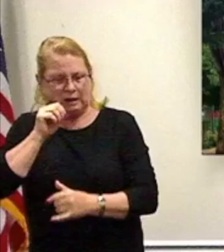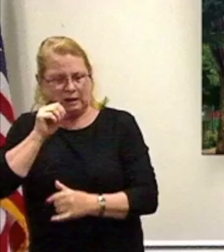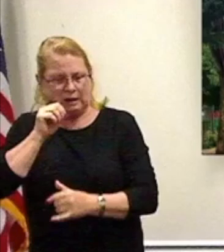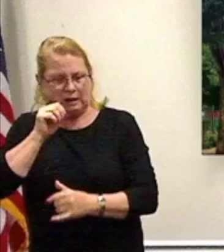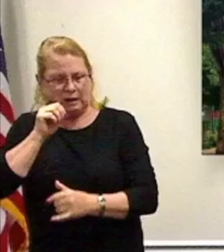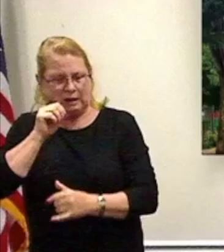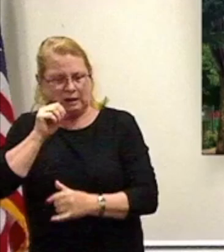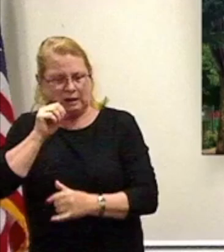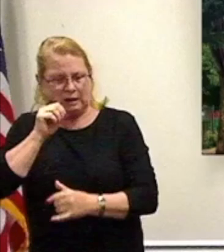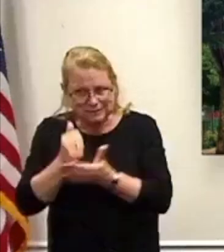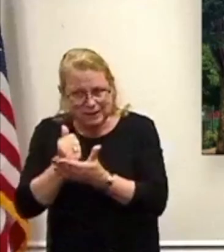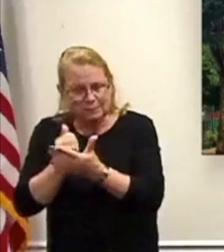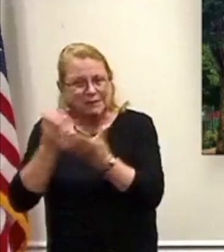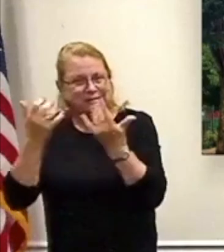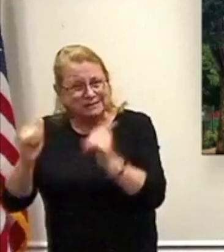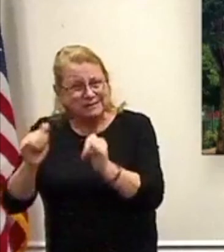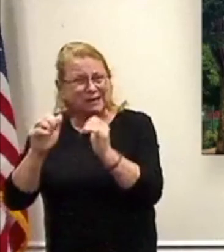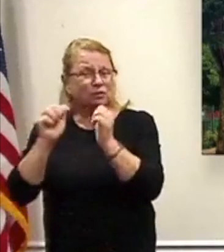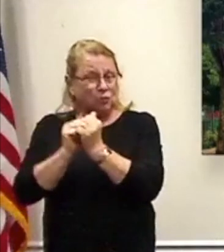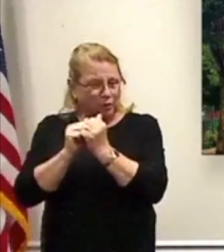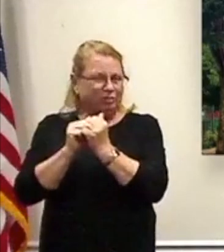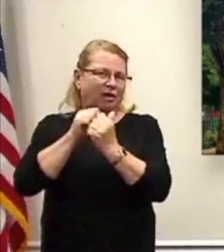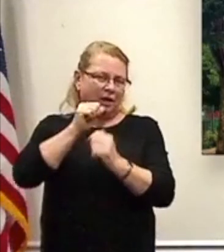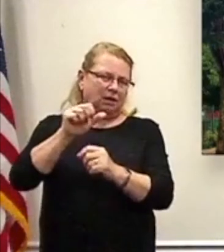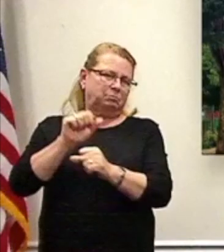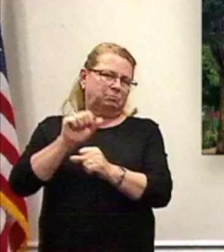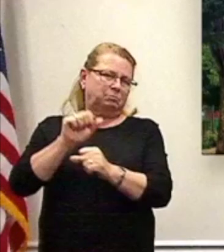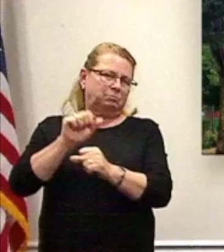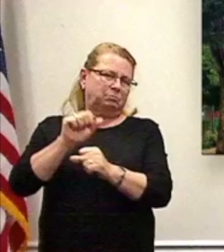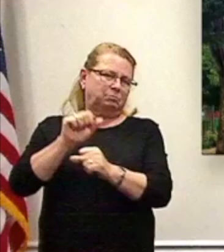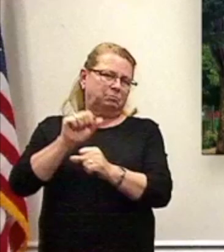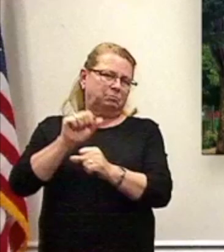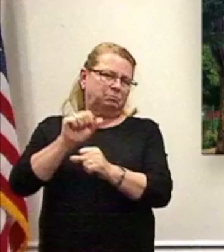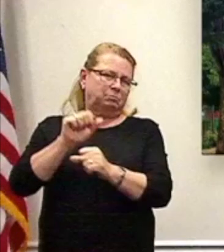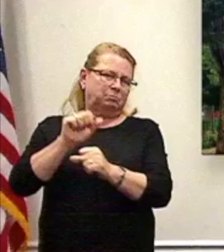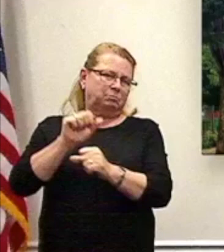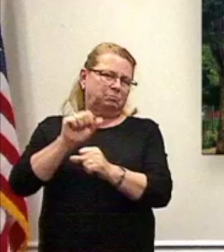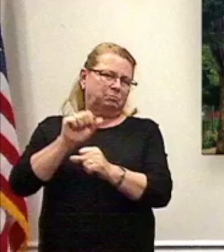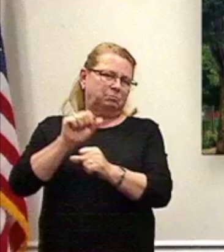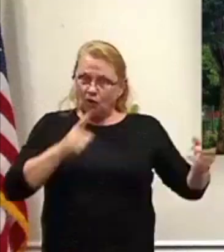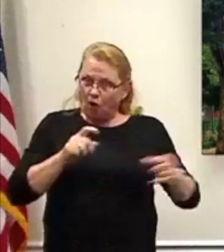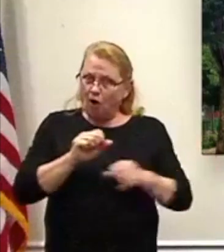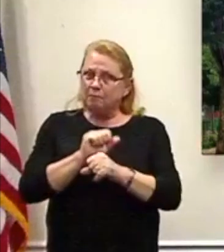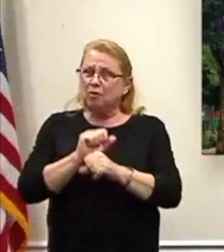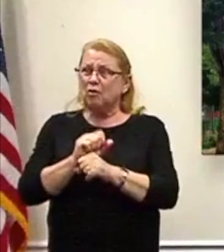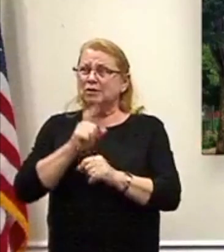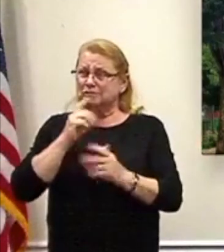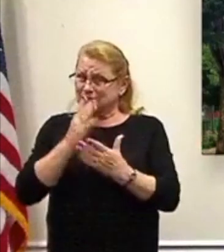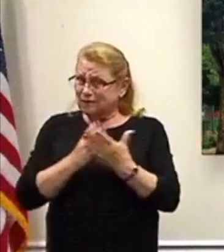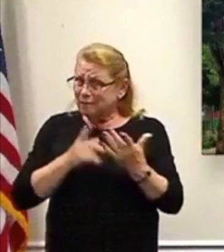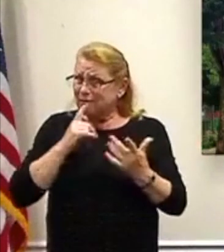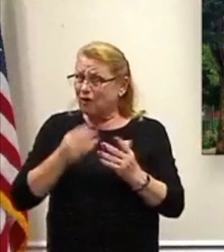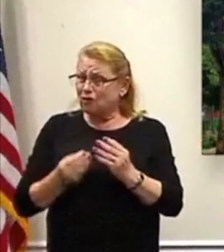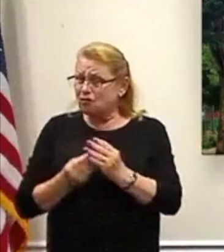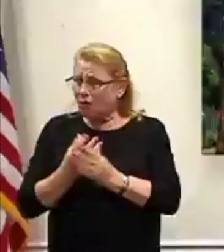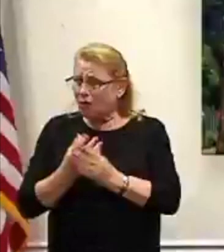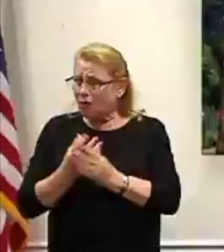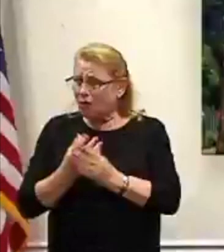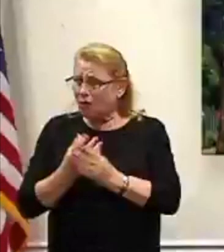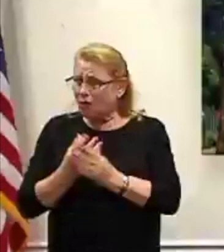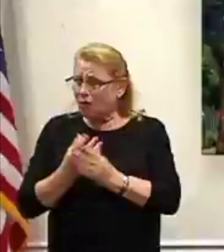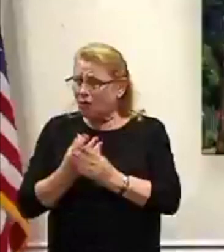claims, which is useful, but we want jobs. And so there are employers who are growing in the county. It's going to be slow and sluggish.